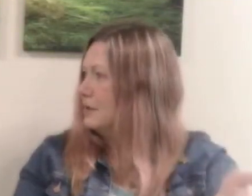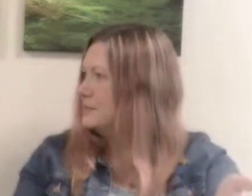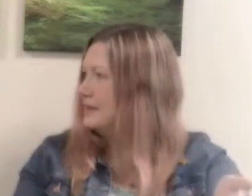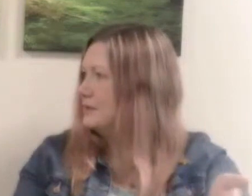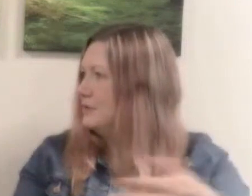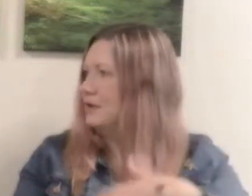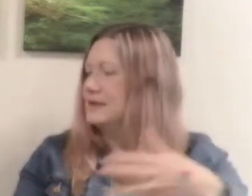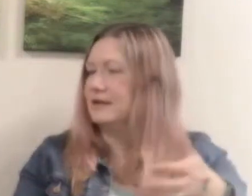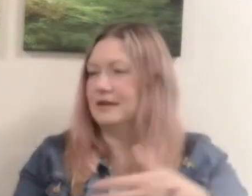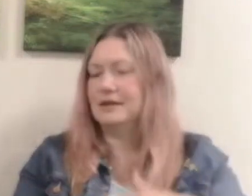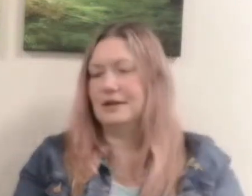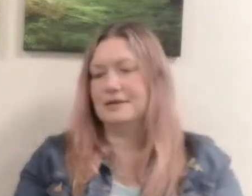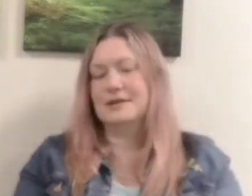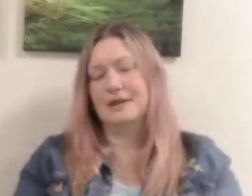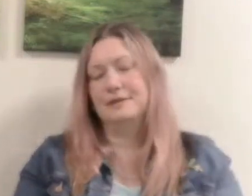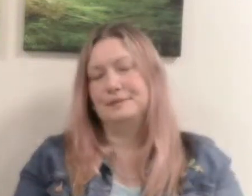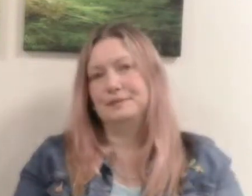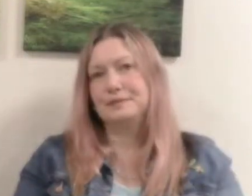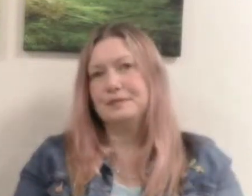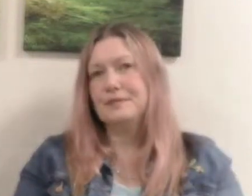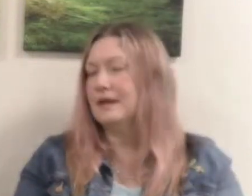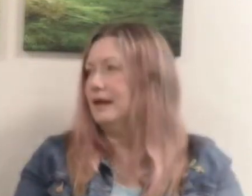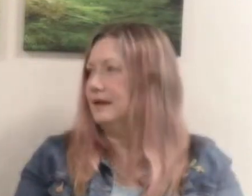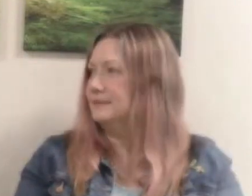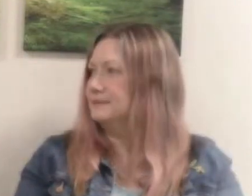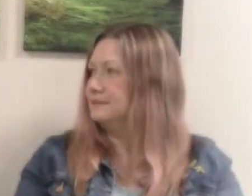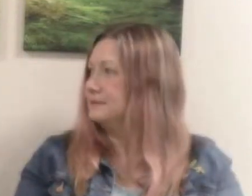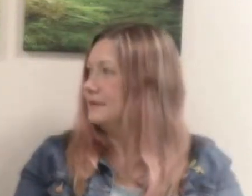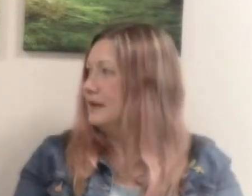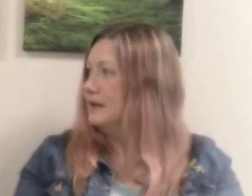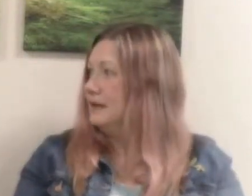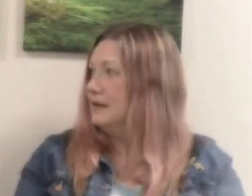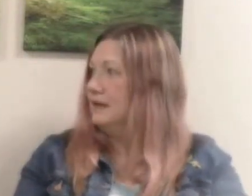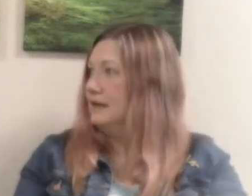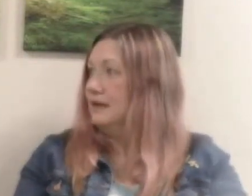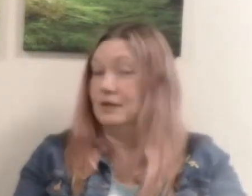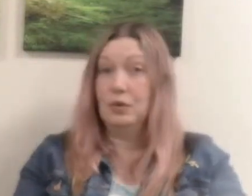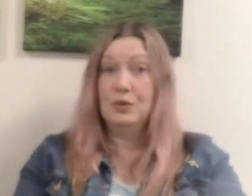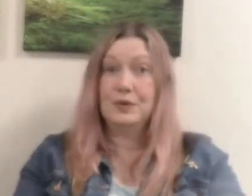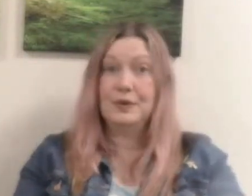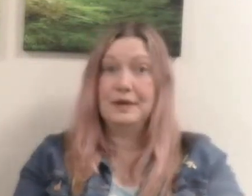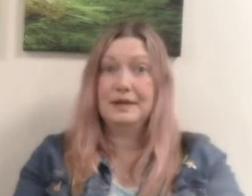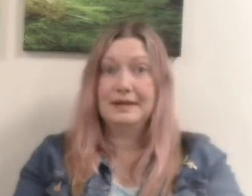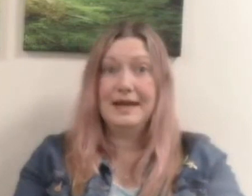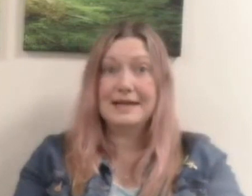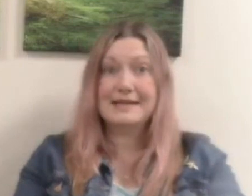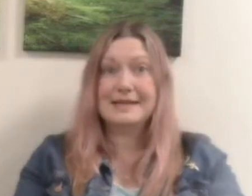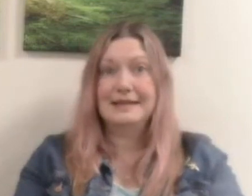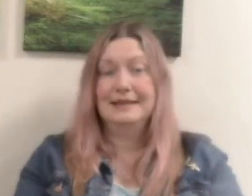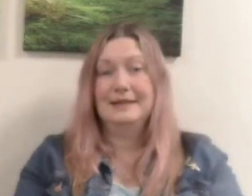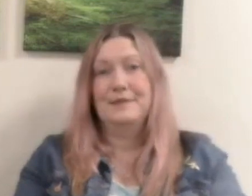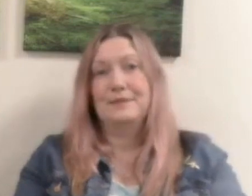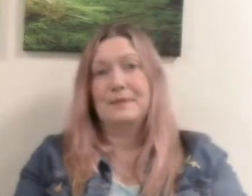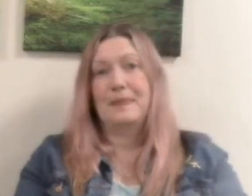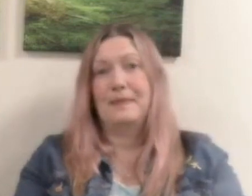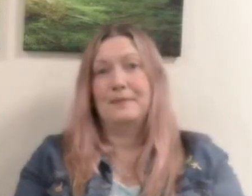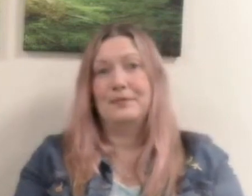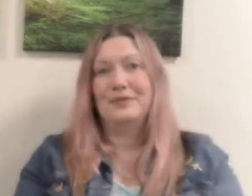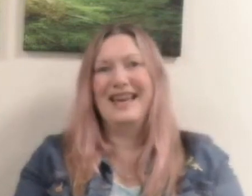to upset them you know absolutely absolutely so yeah start of the series uh it's number one there's there are funnily enough seven more to come